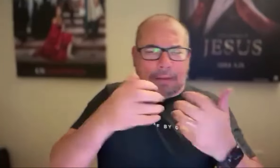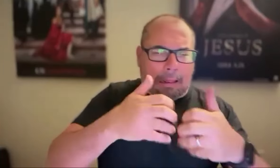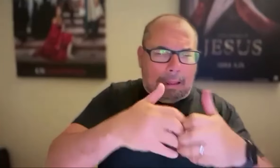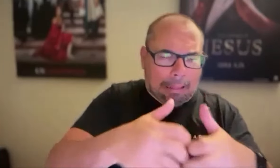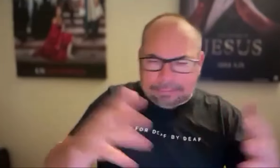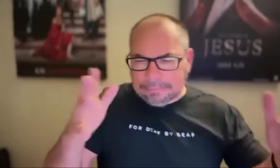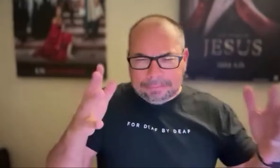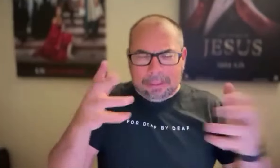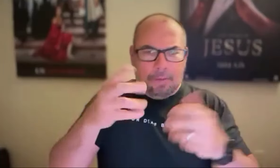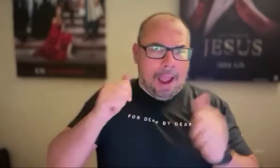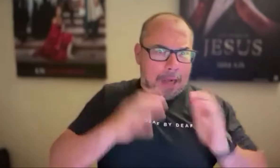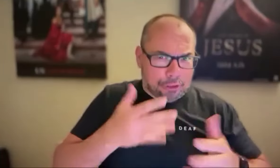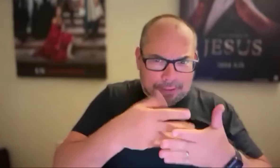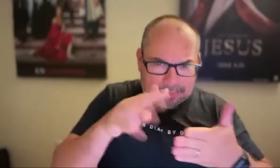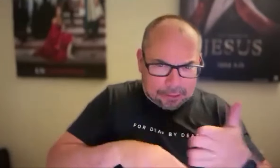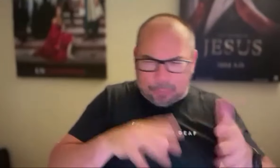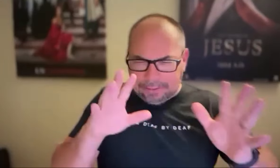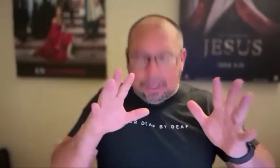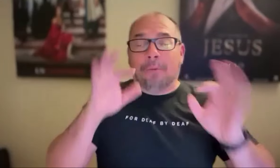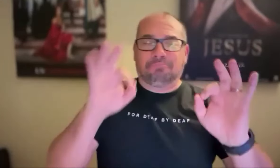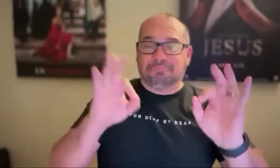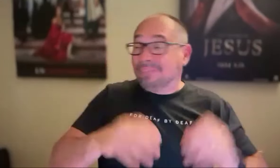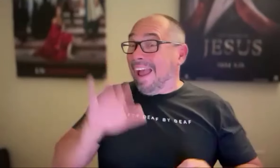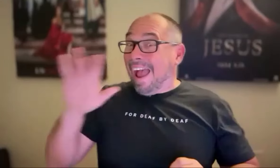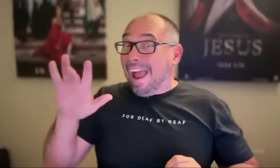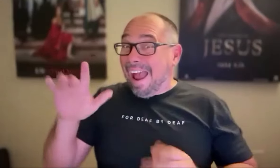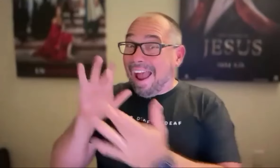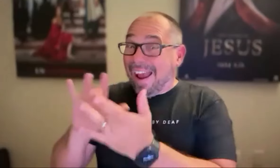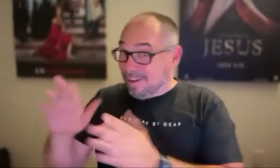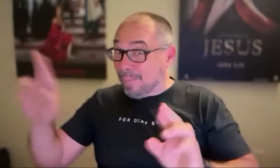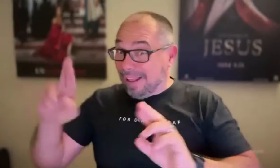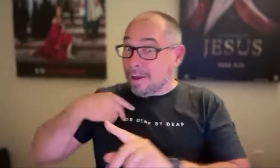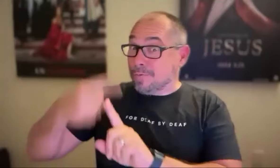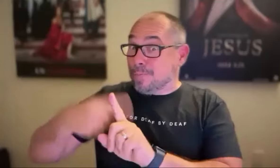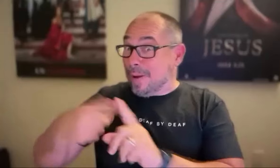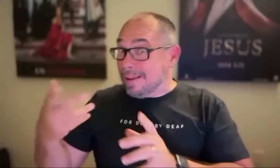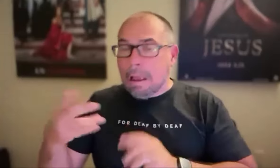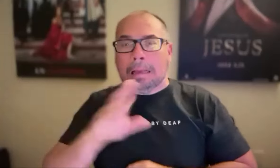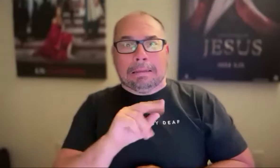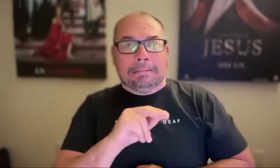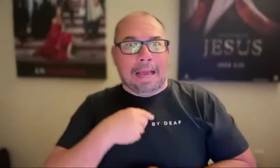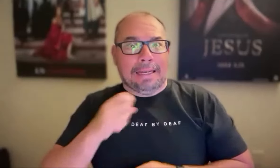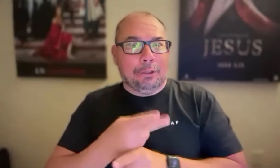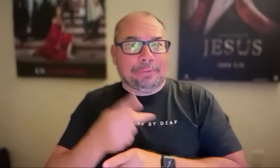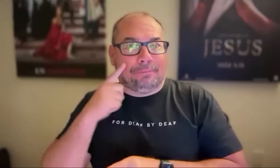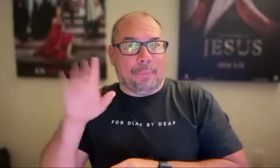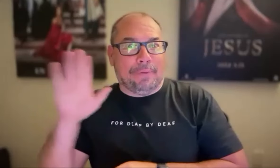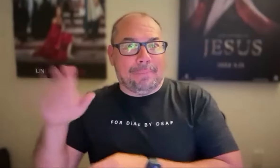to reschedule our time of using the boat. And I reached out and they said, oh, no, we're actually using it right now. So that fell through.